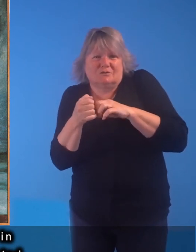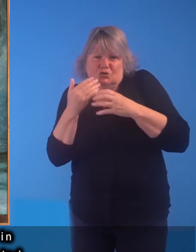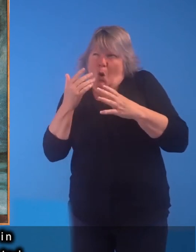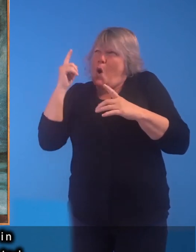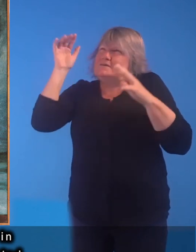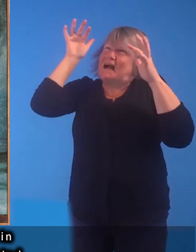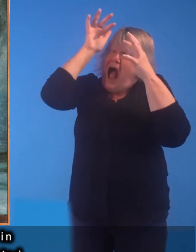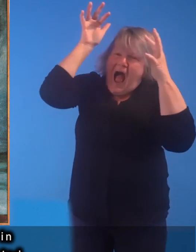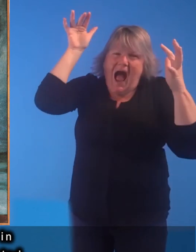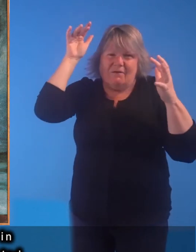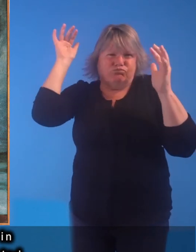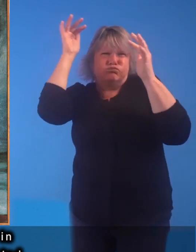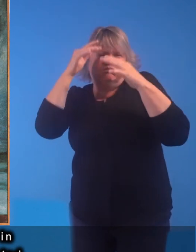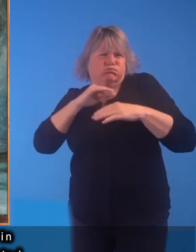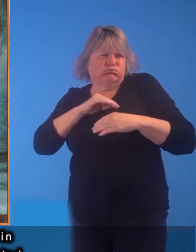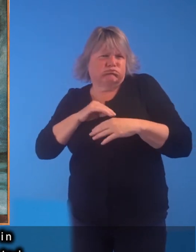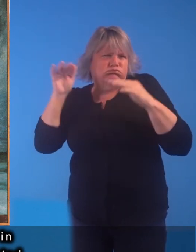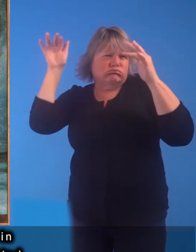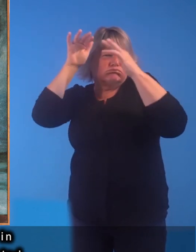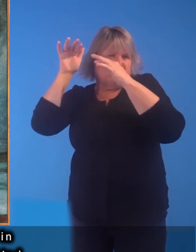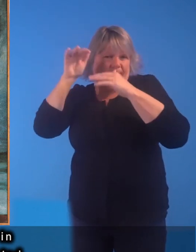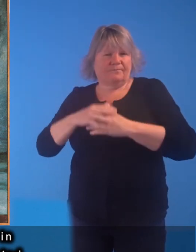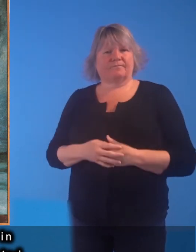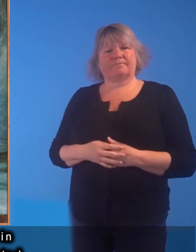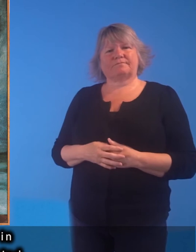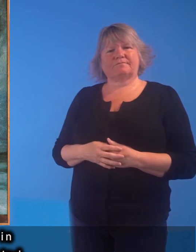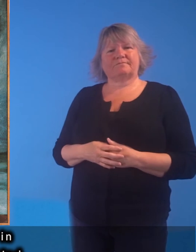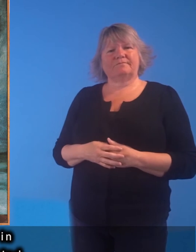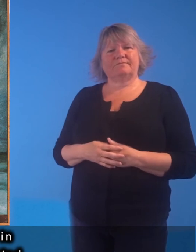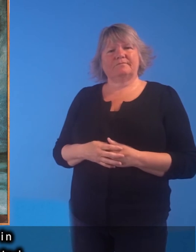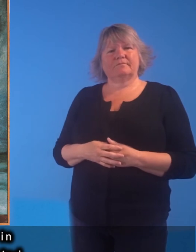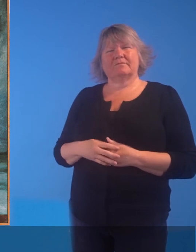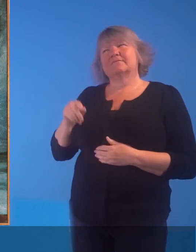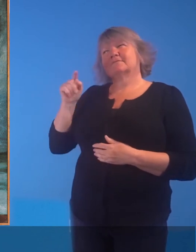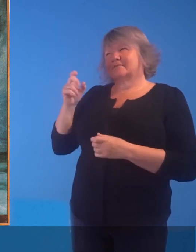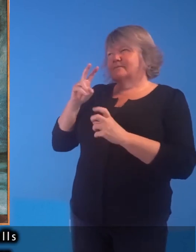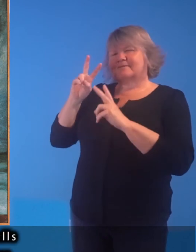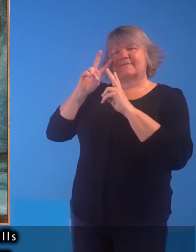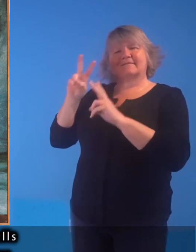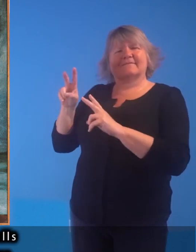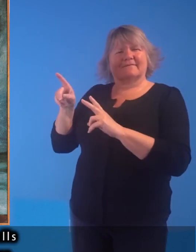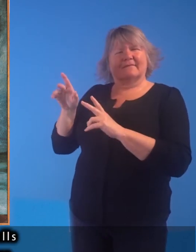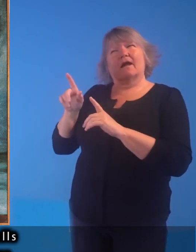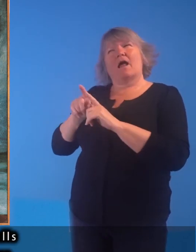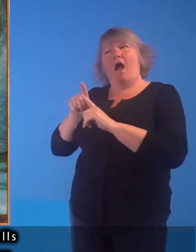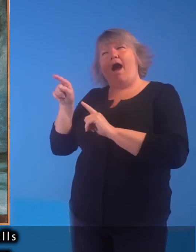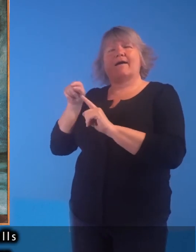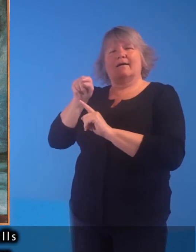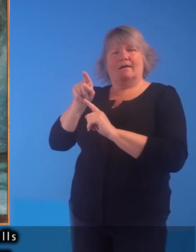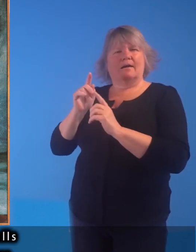strangely contorted in outline against a brooding sky behind. The composition deliberately recalls